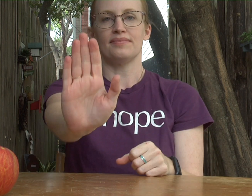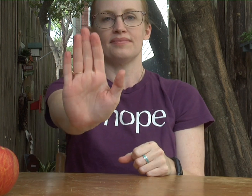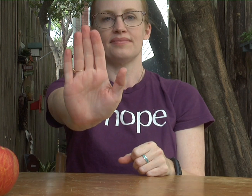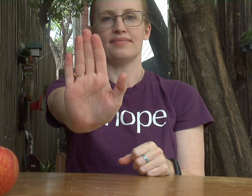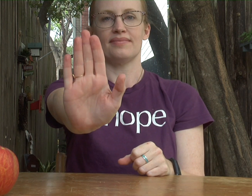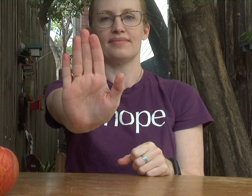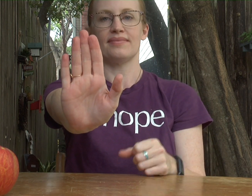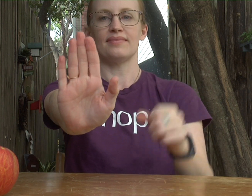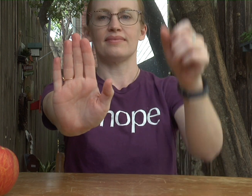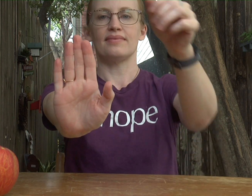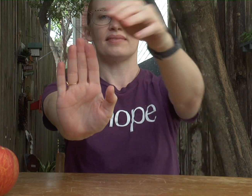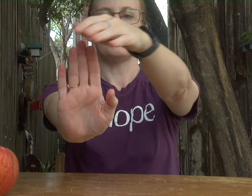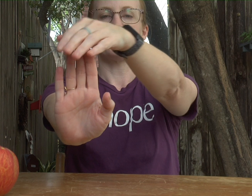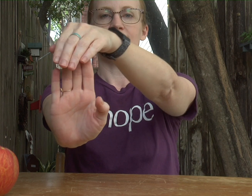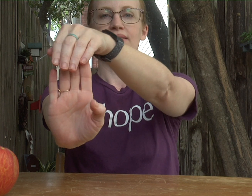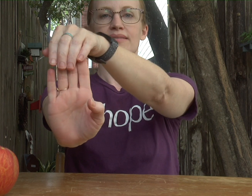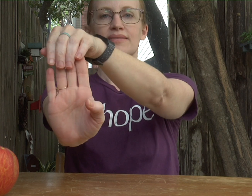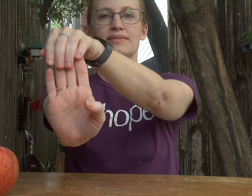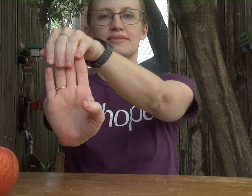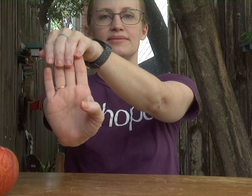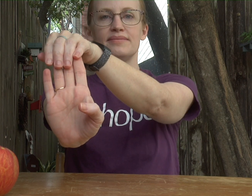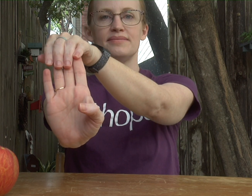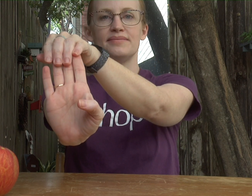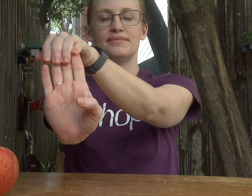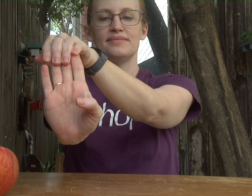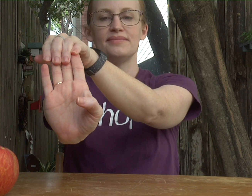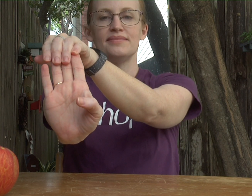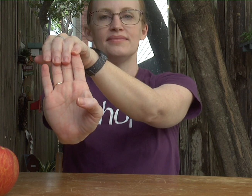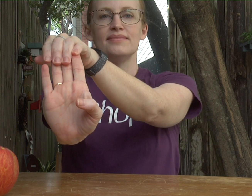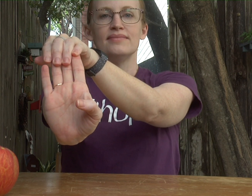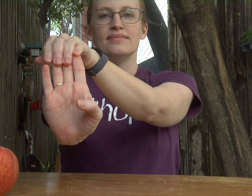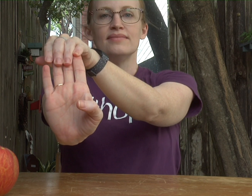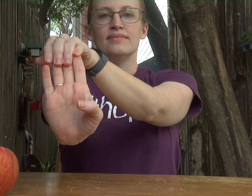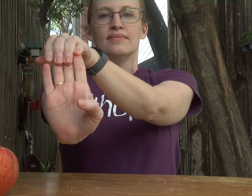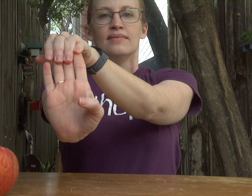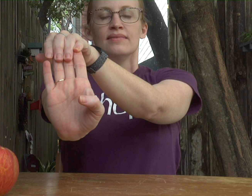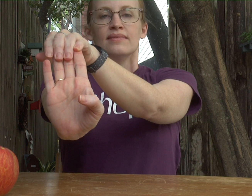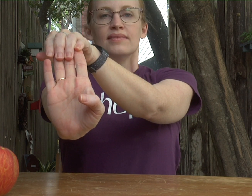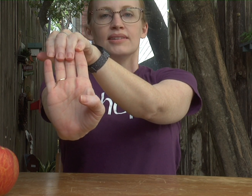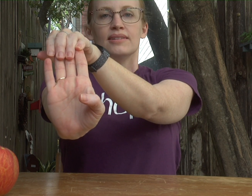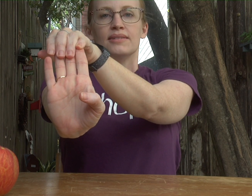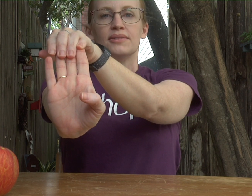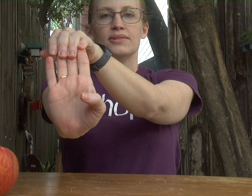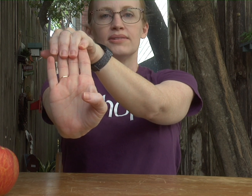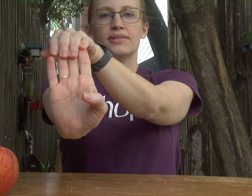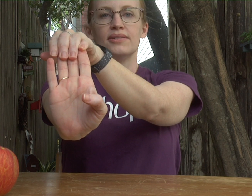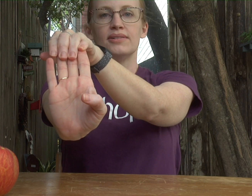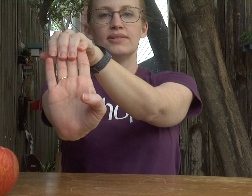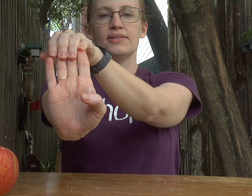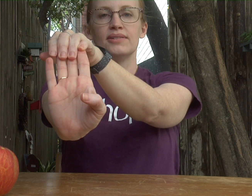Good. Show me the palm of one of your hand. We're going to flex the fingers back. Take a deep breath in and out.